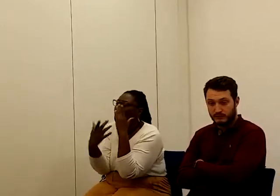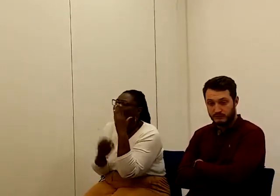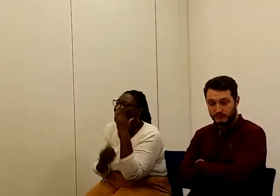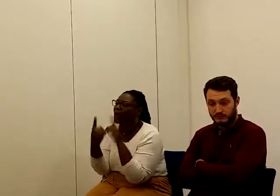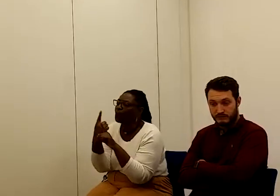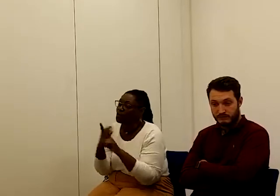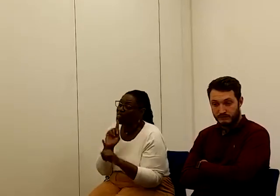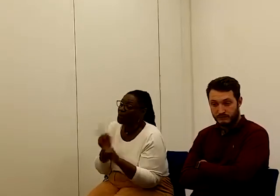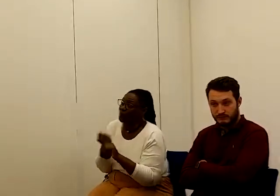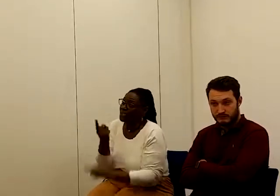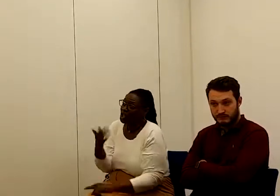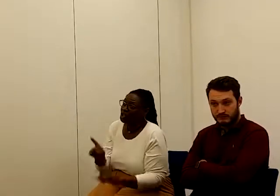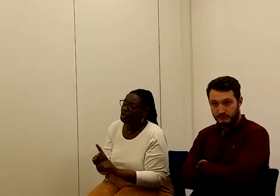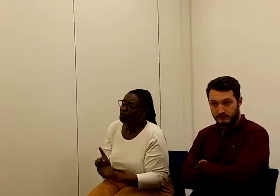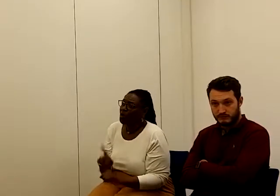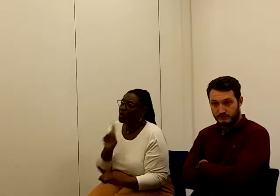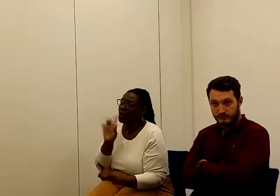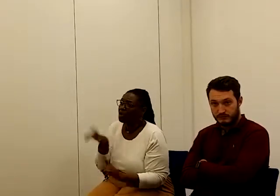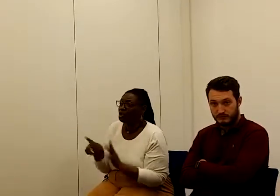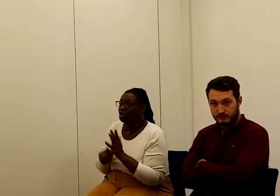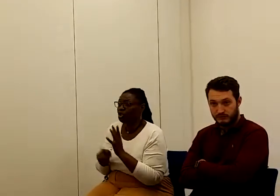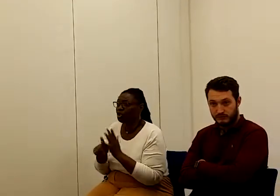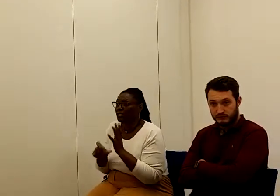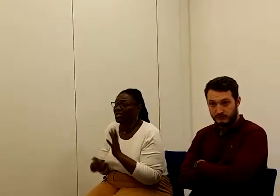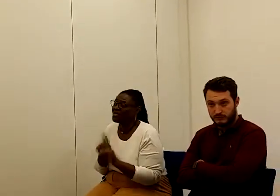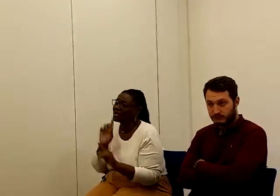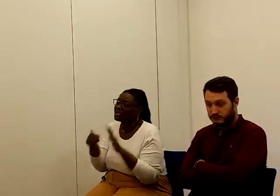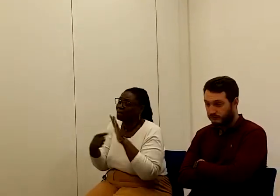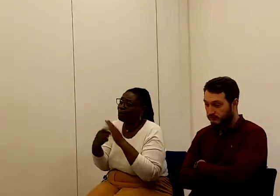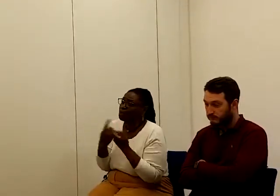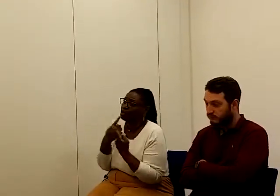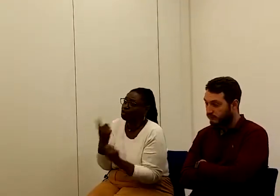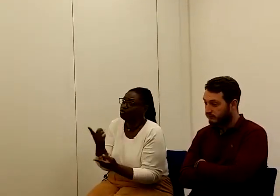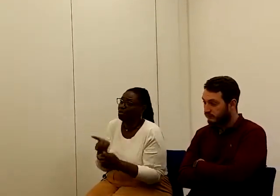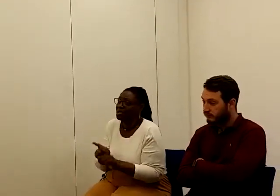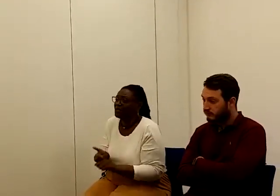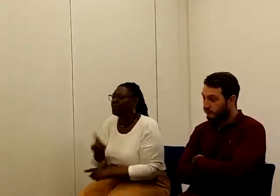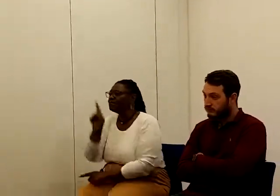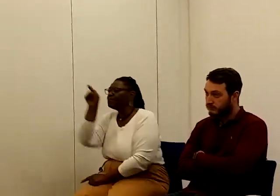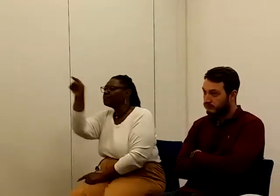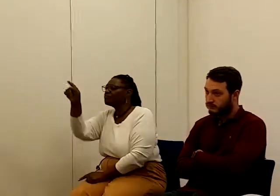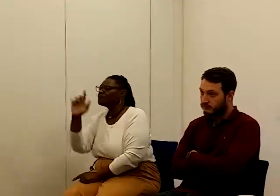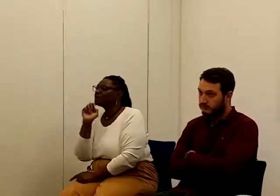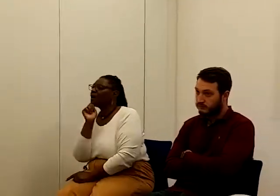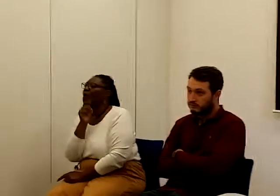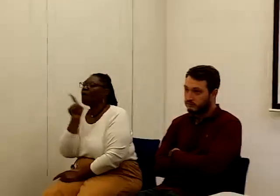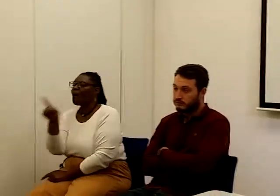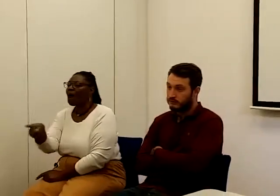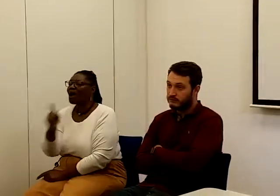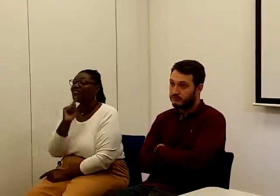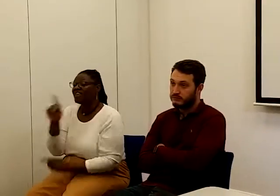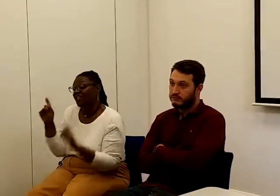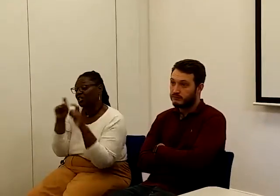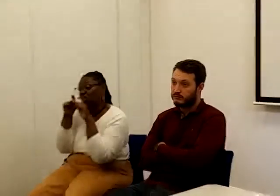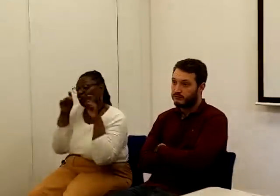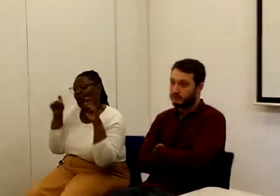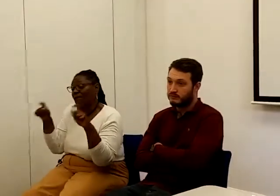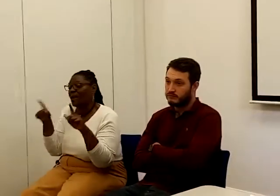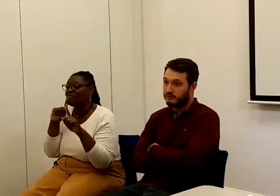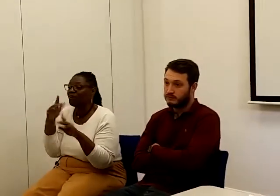sanctioned as well under UC. That's important to stress as well. I think there's a scrap line that really works because